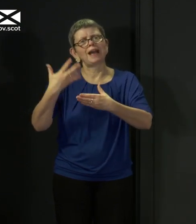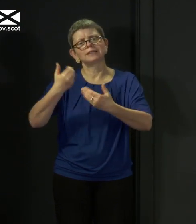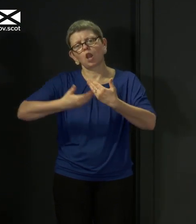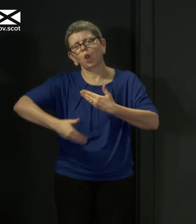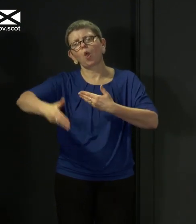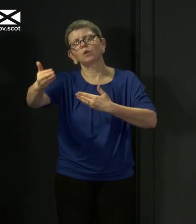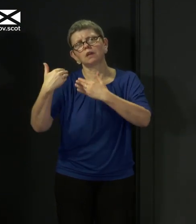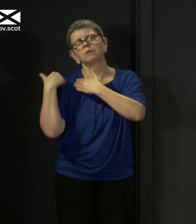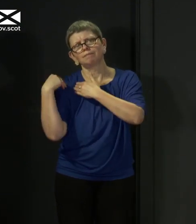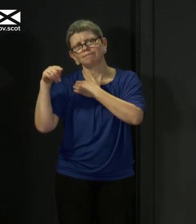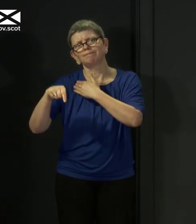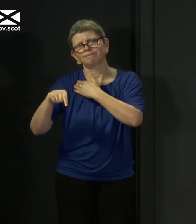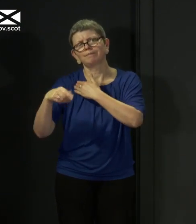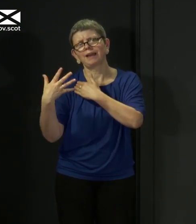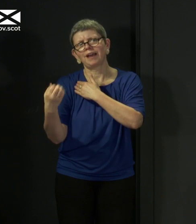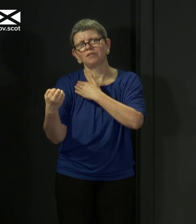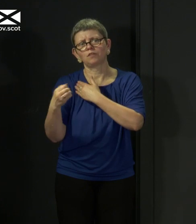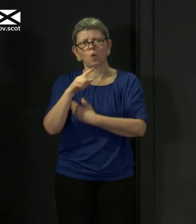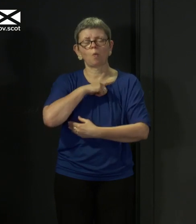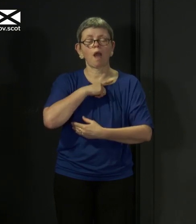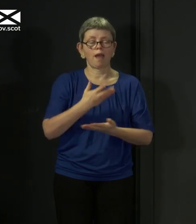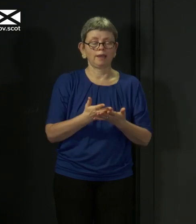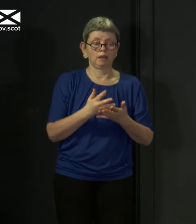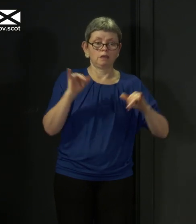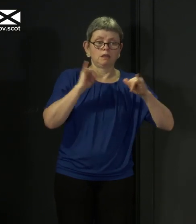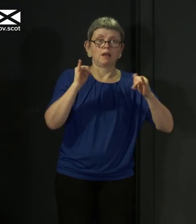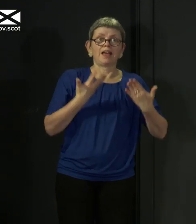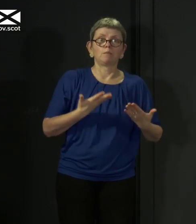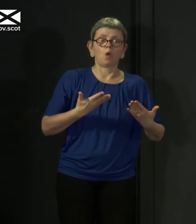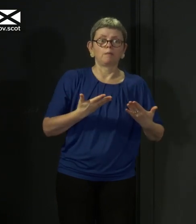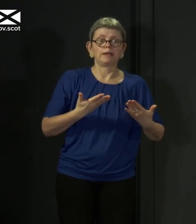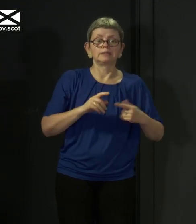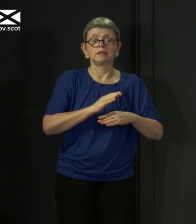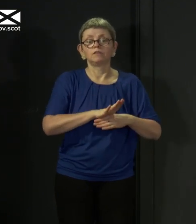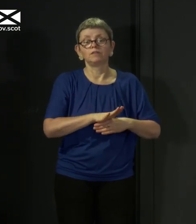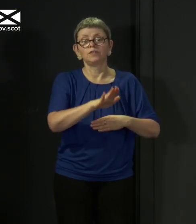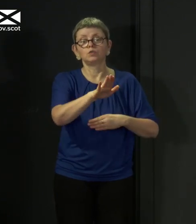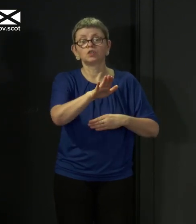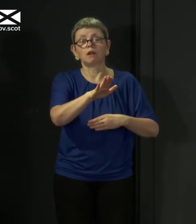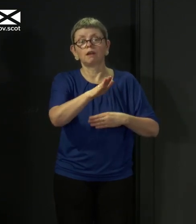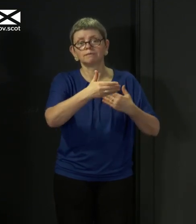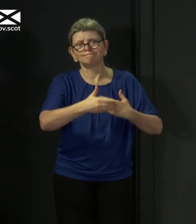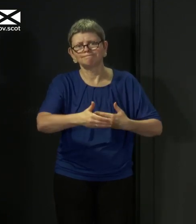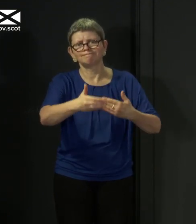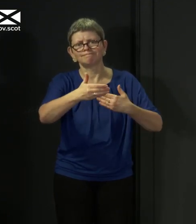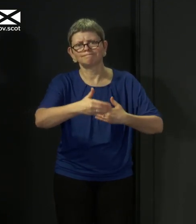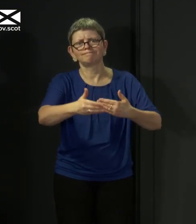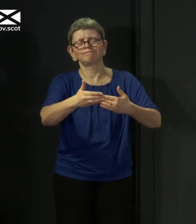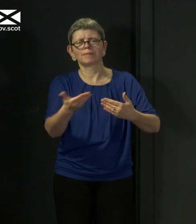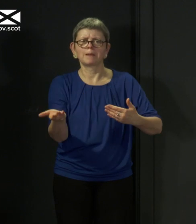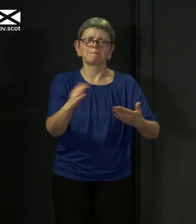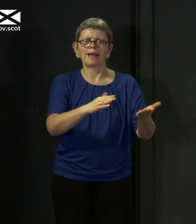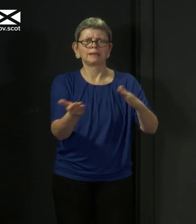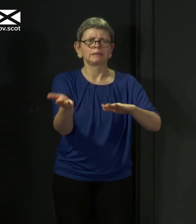application as we come out of the acute phase of this pandemic into a phase where it's about rebuilding and